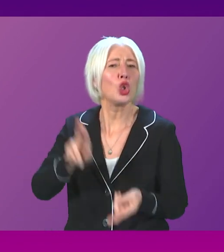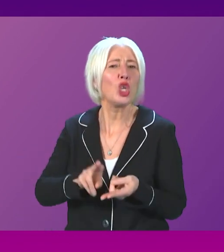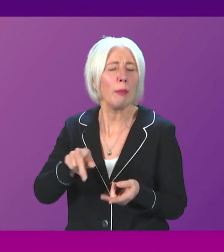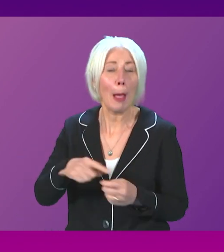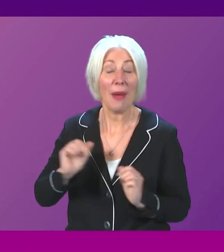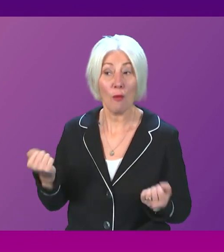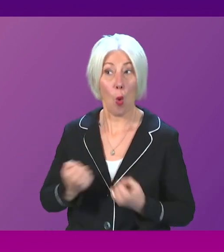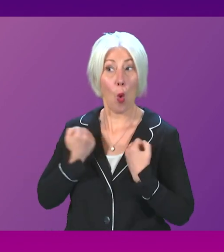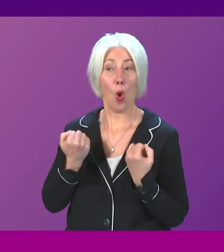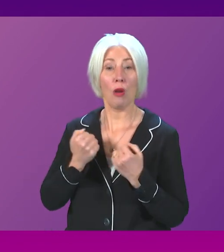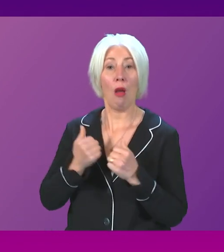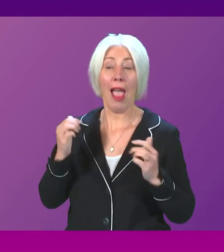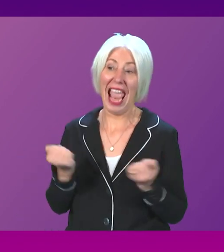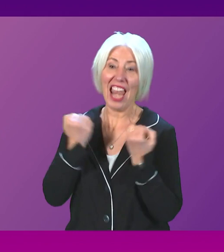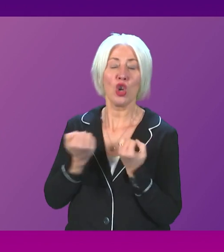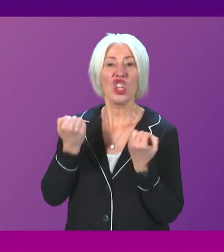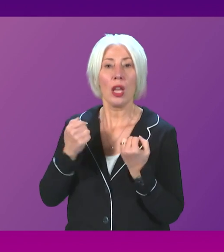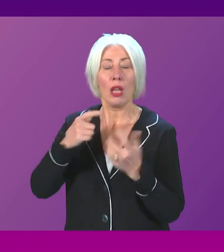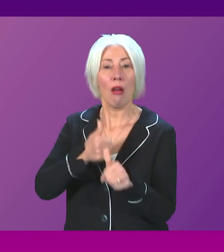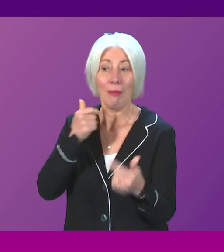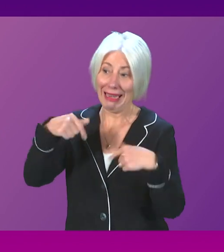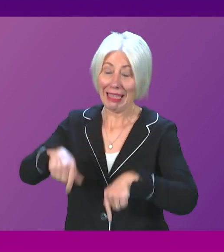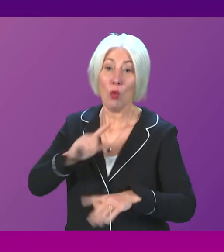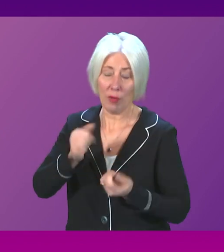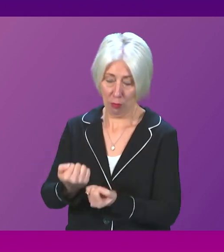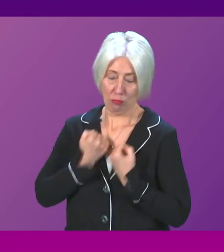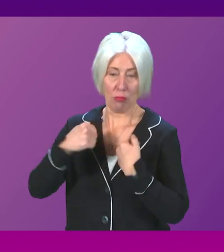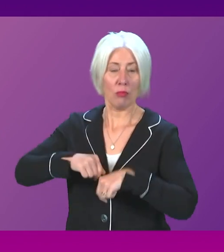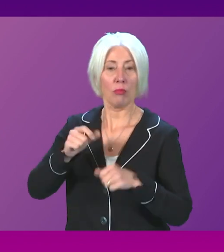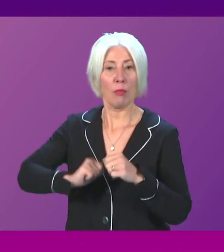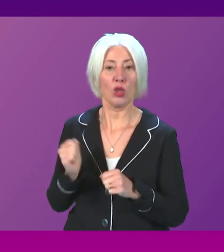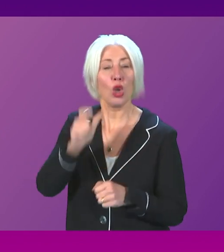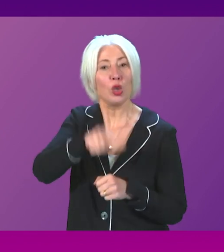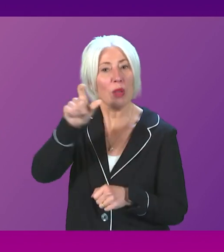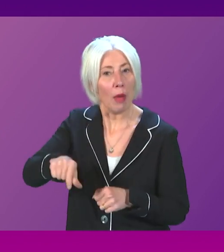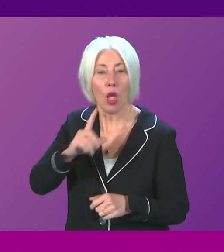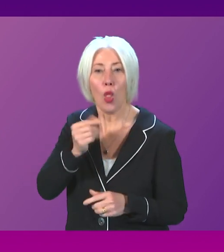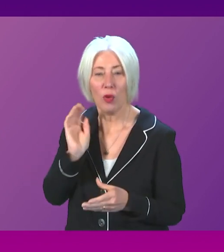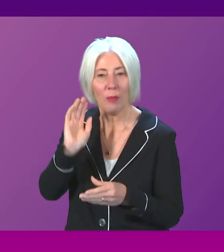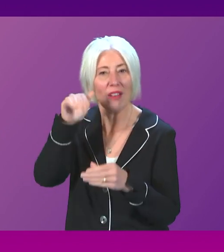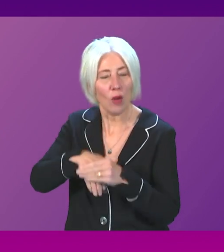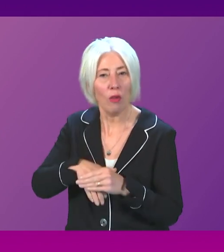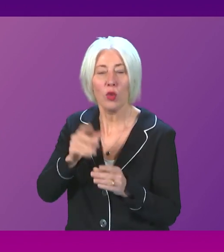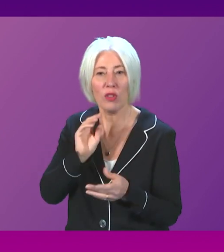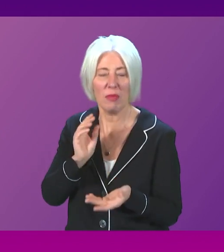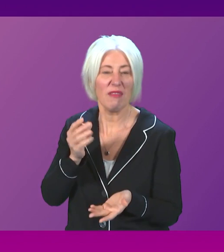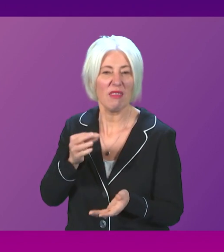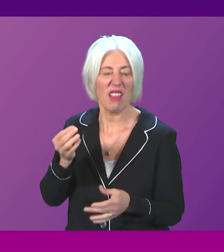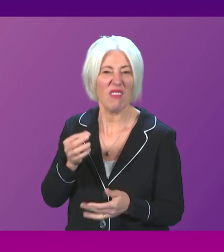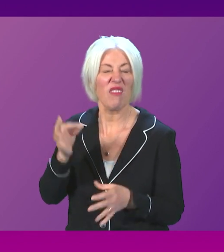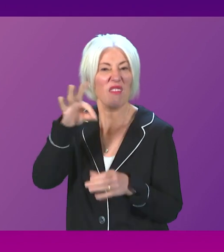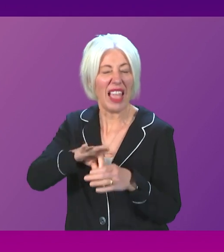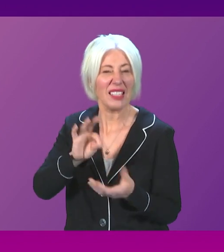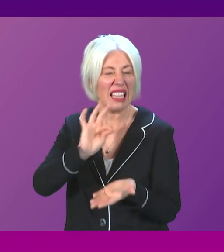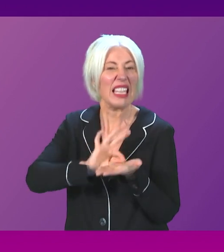in Scotland, that would have been in the sands of the Scottish people and they would have had a stake. Instead, we have a ludicrous